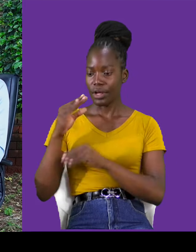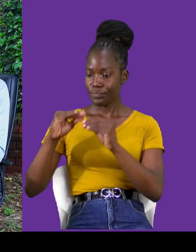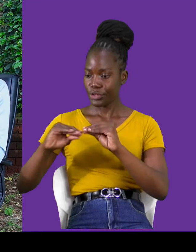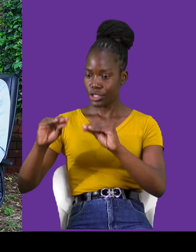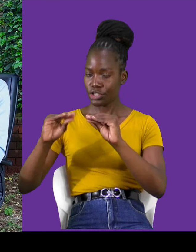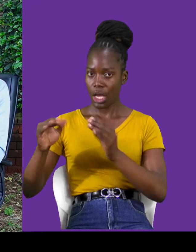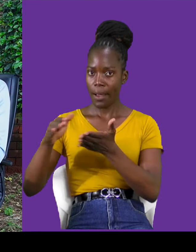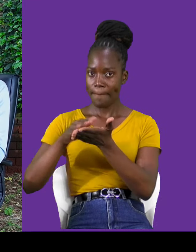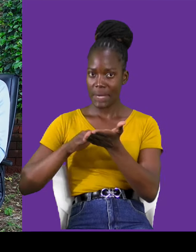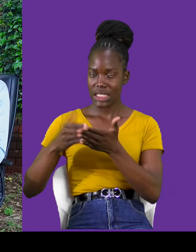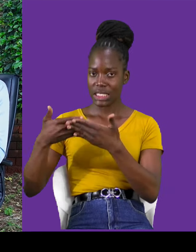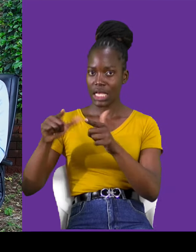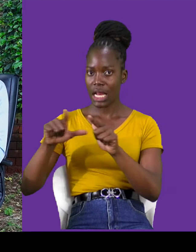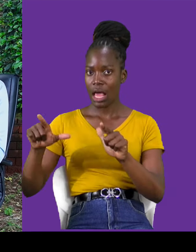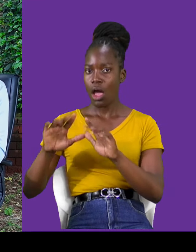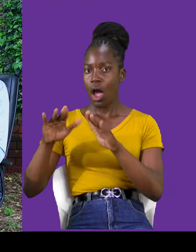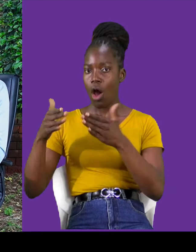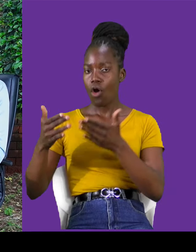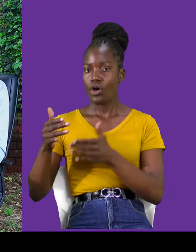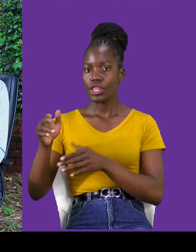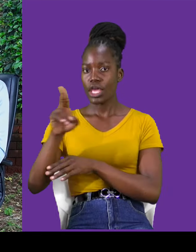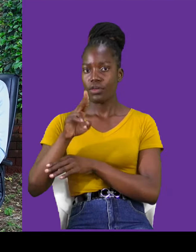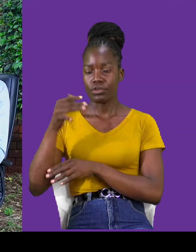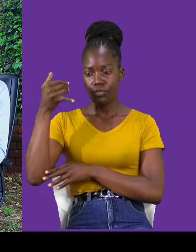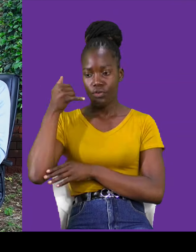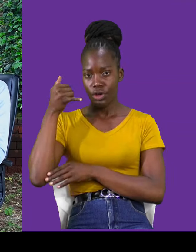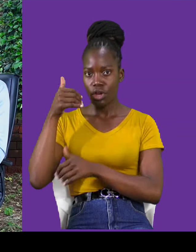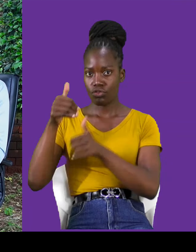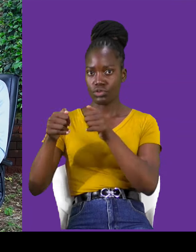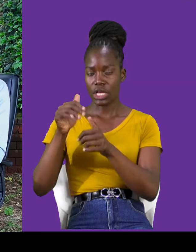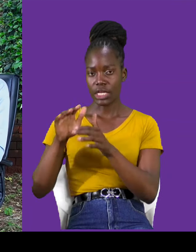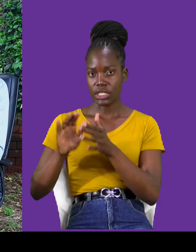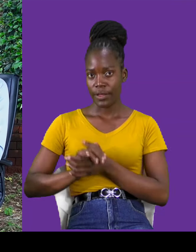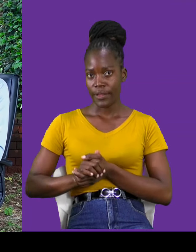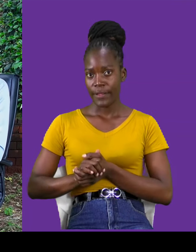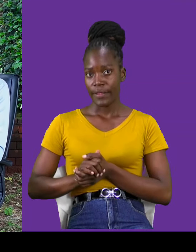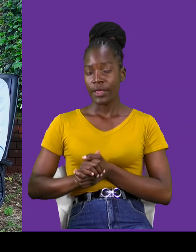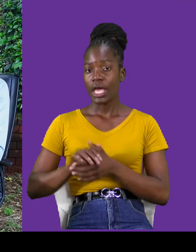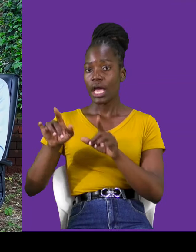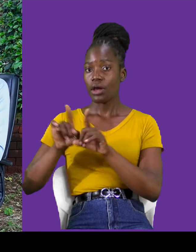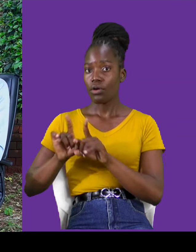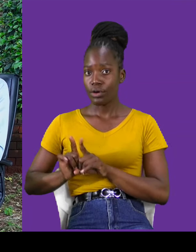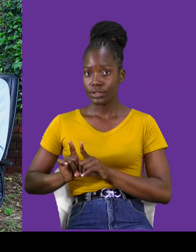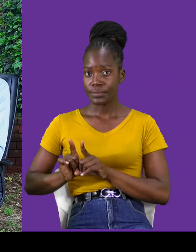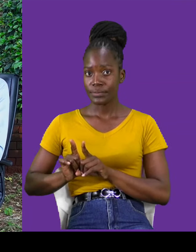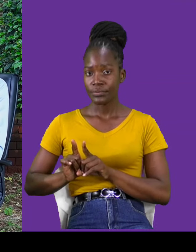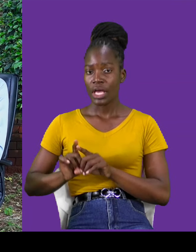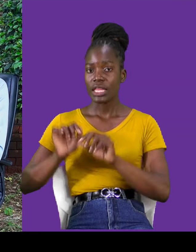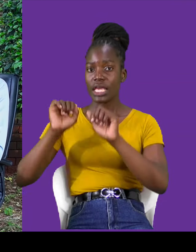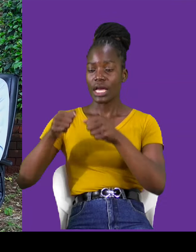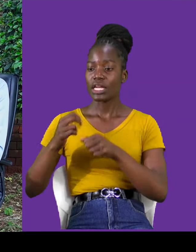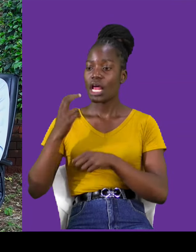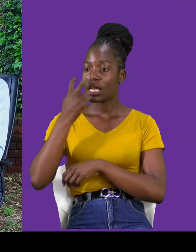sign language, or they use phone to chat or to communicate. And also, they can lip read. So,